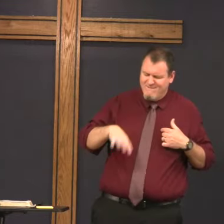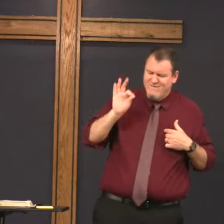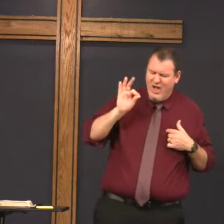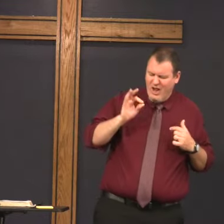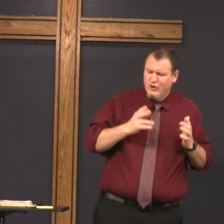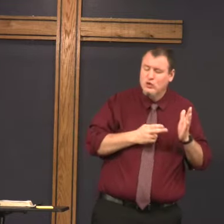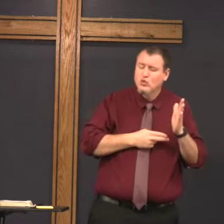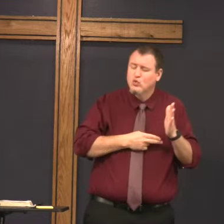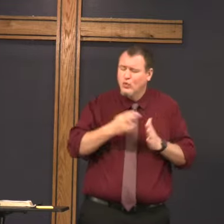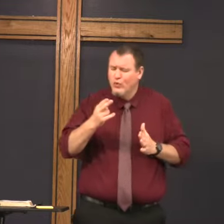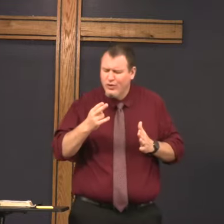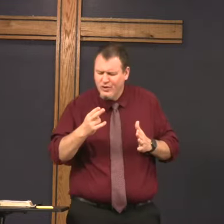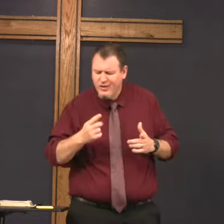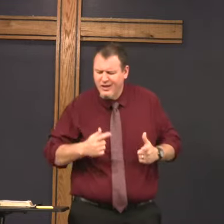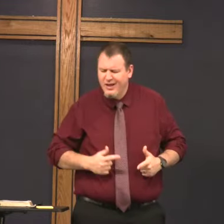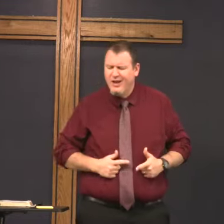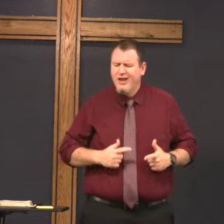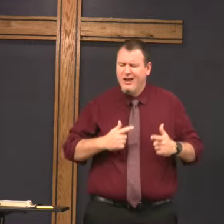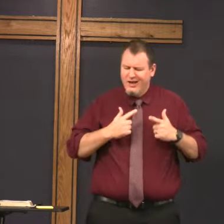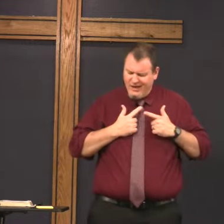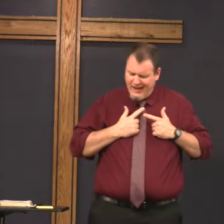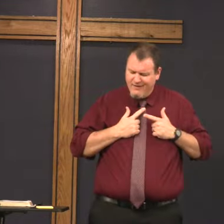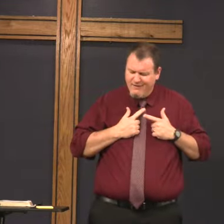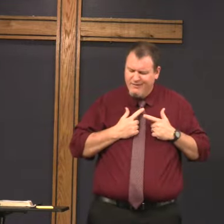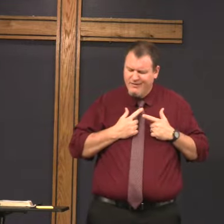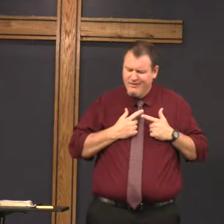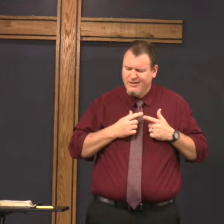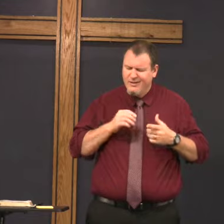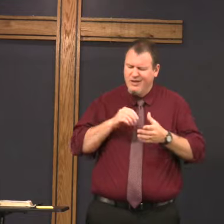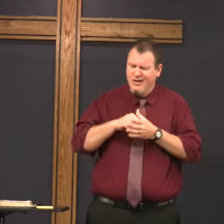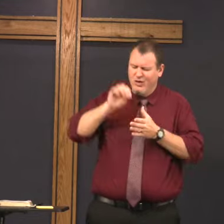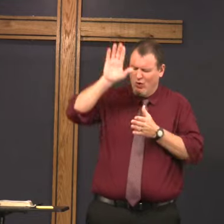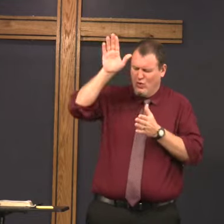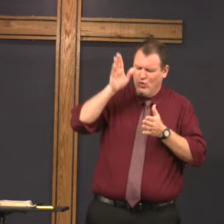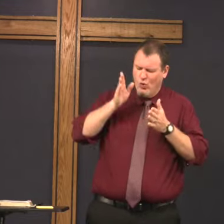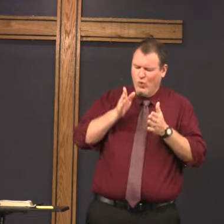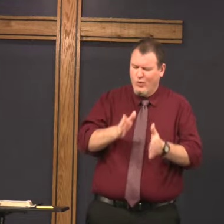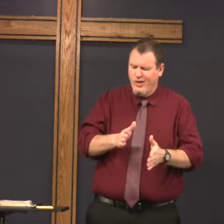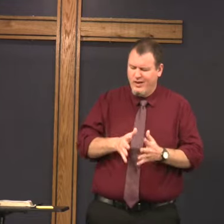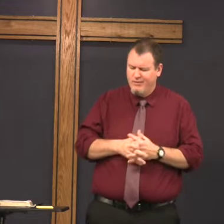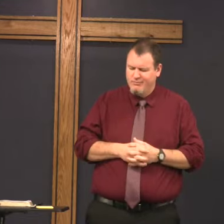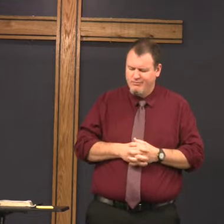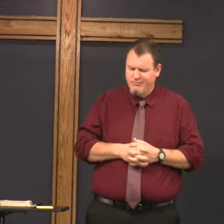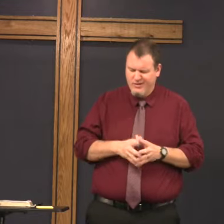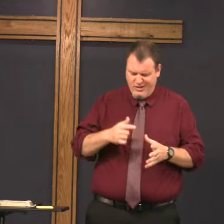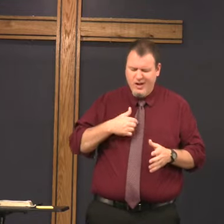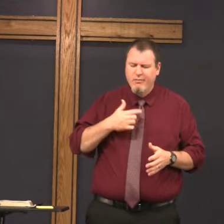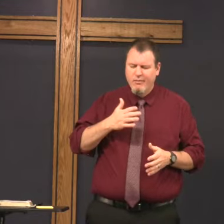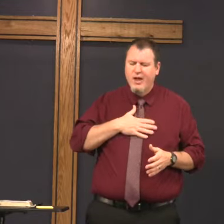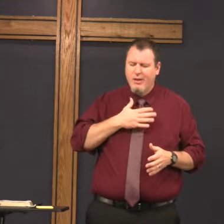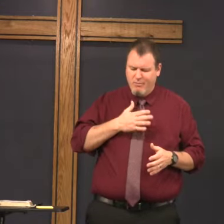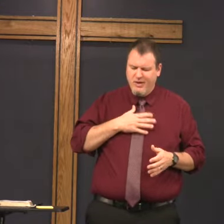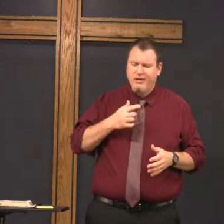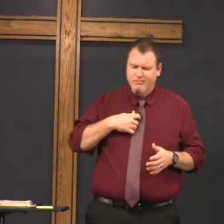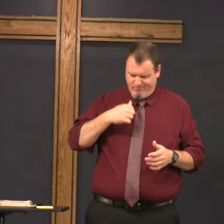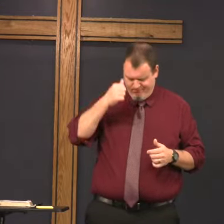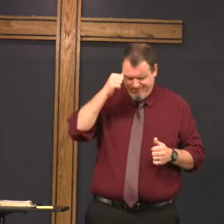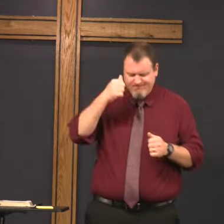I thank you that I found the truth and the life in your way. And